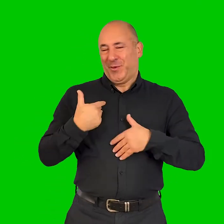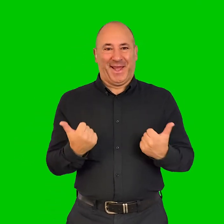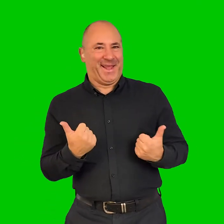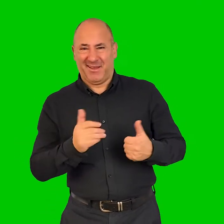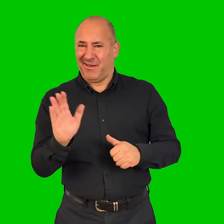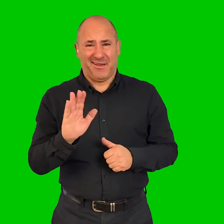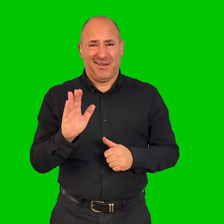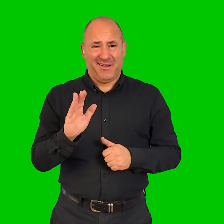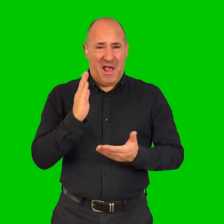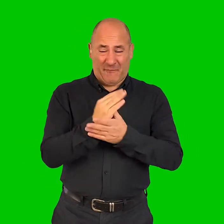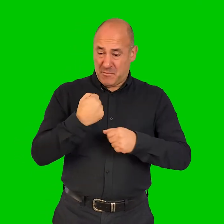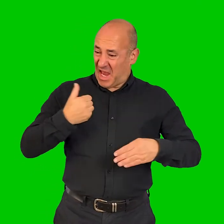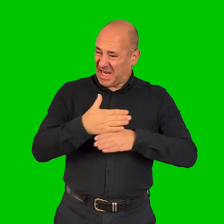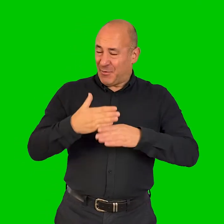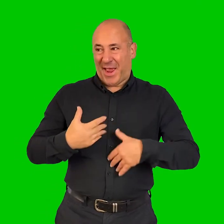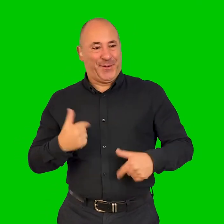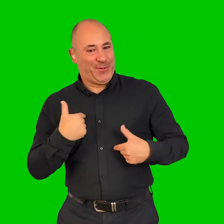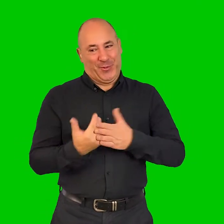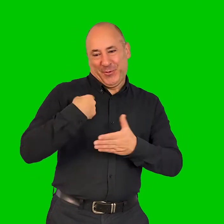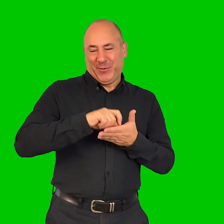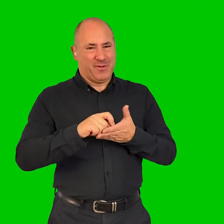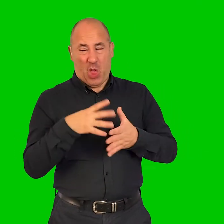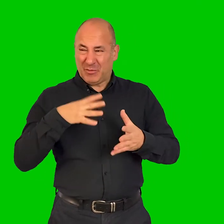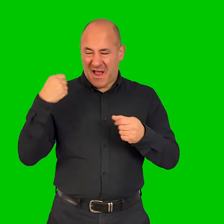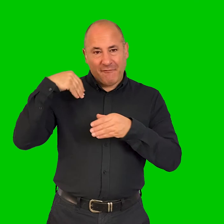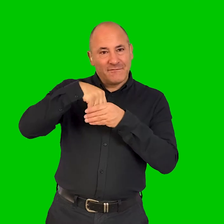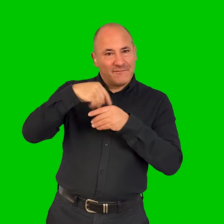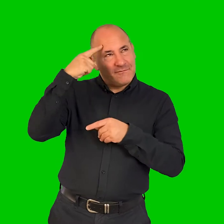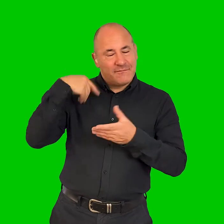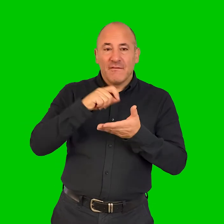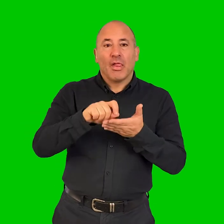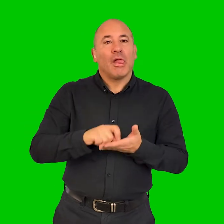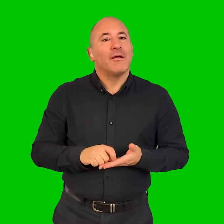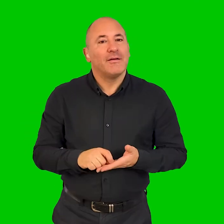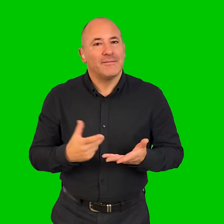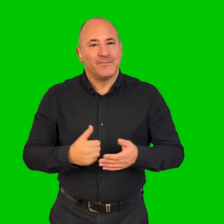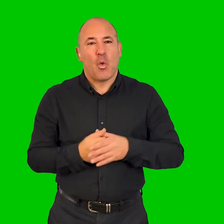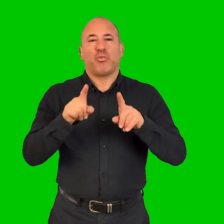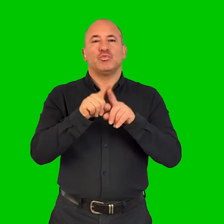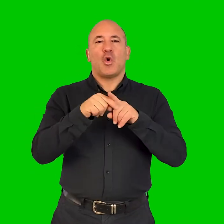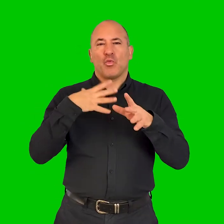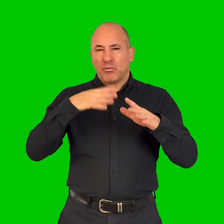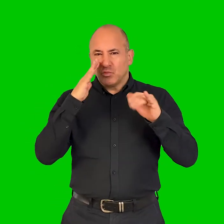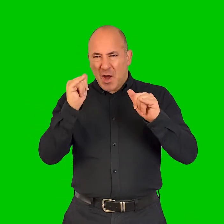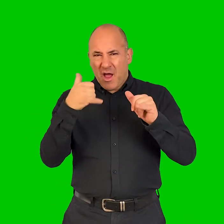a third in general and definitely not for me in my career. But also something that I wanted to ensure